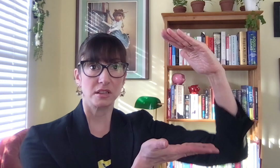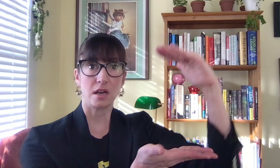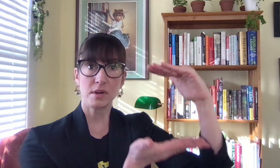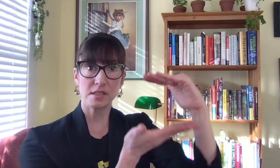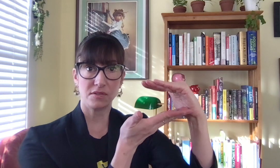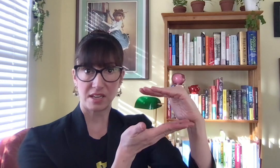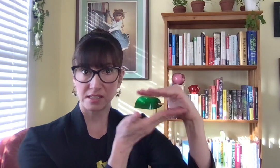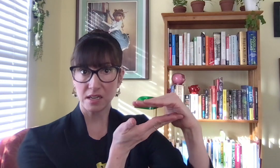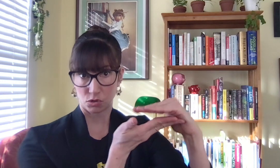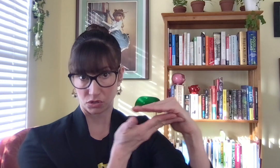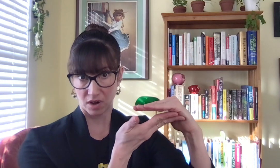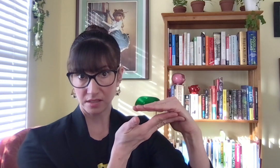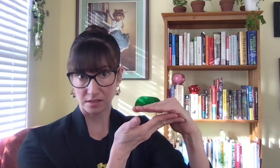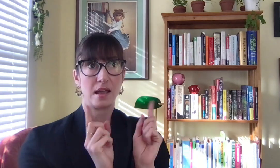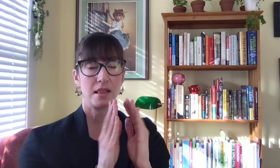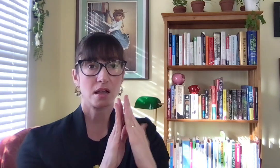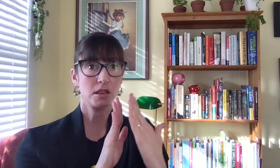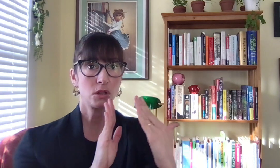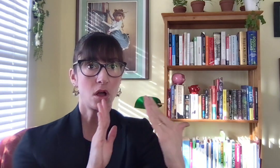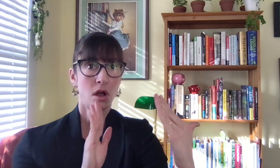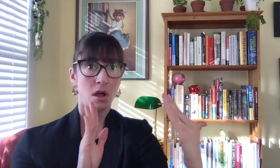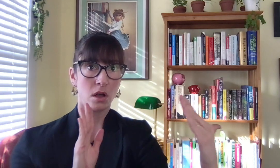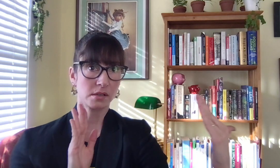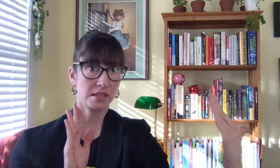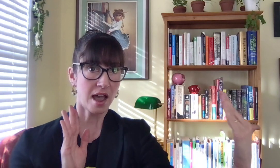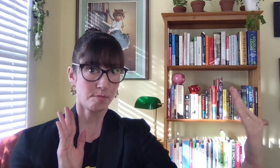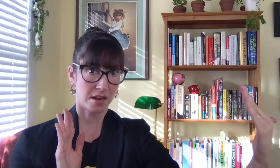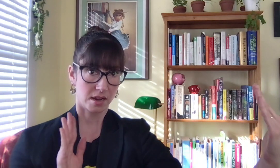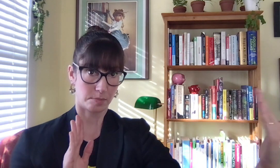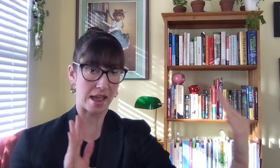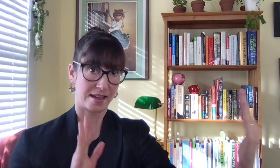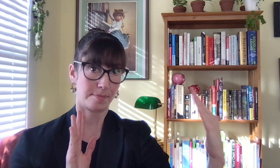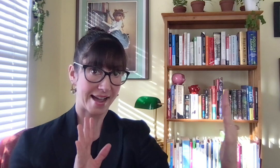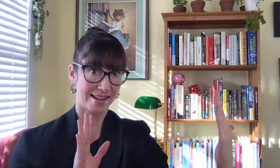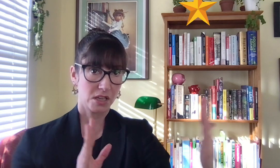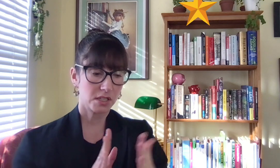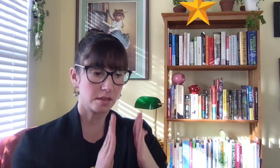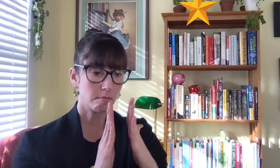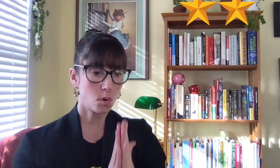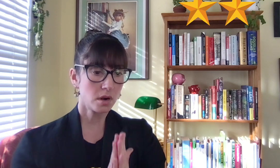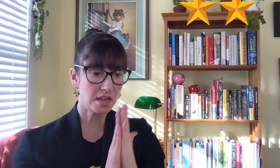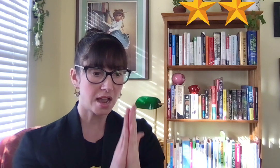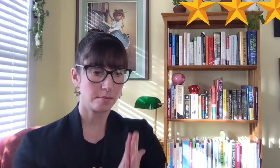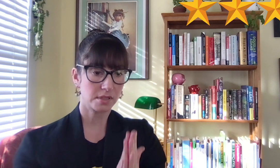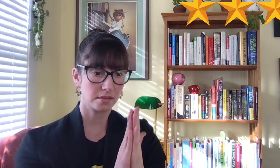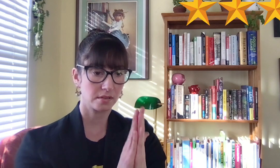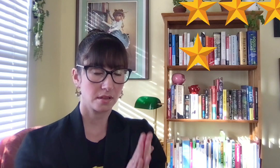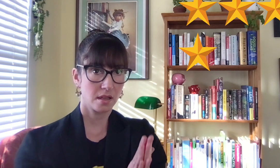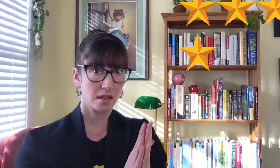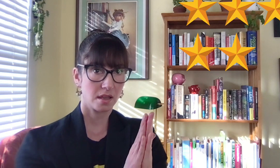lowest fees and interest rates and a long time period to pay it back. Because the more times it